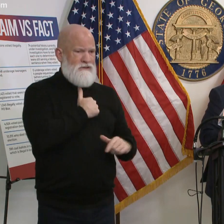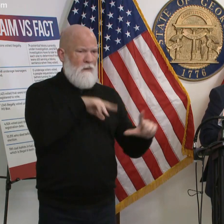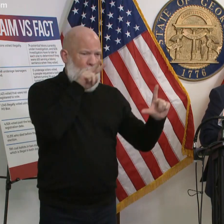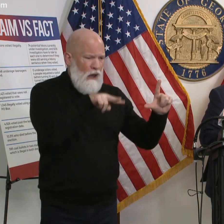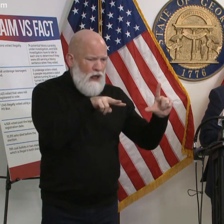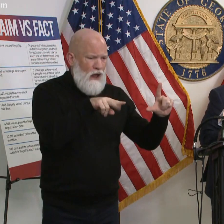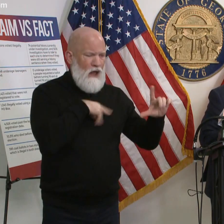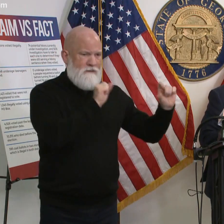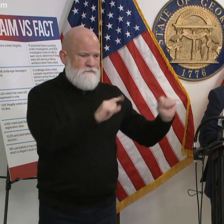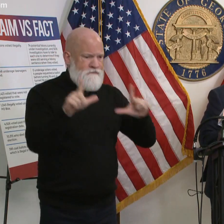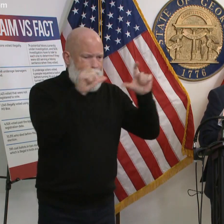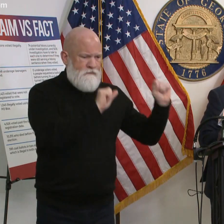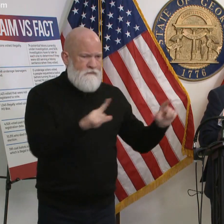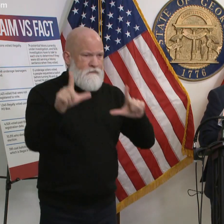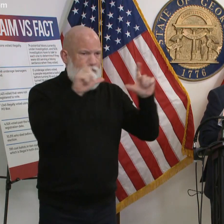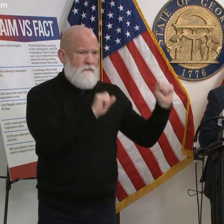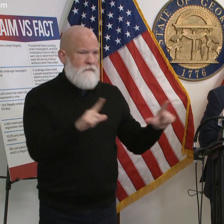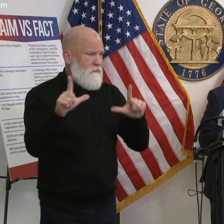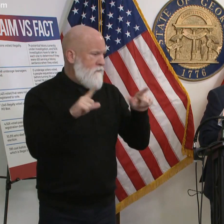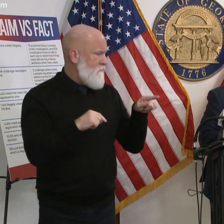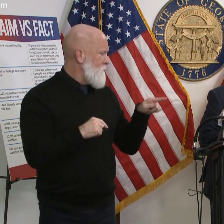um let's see